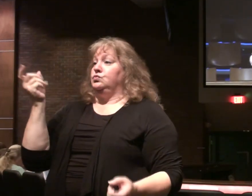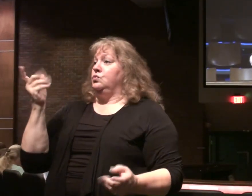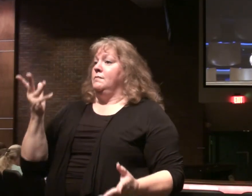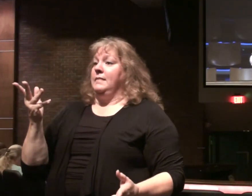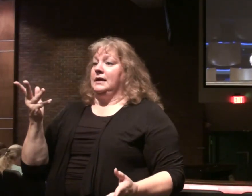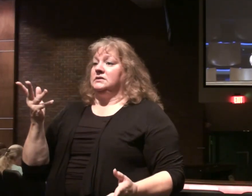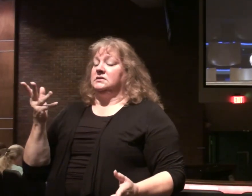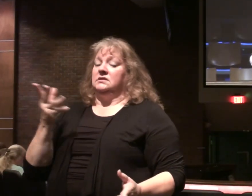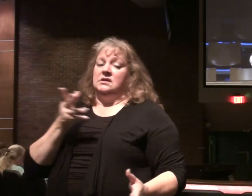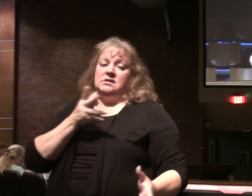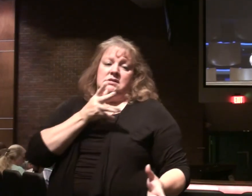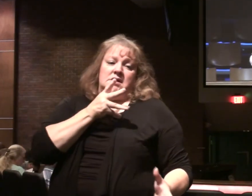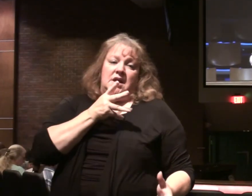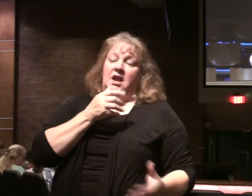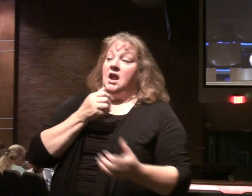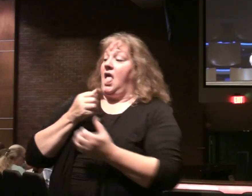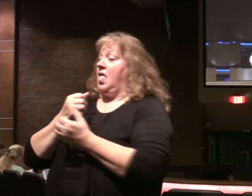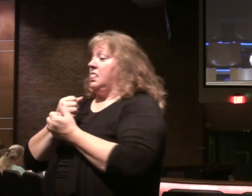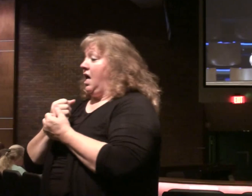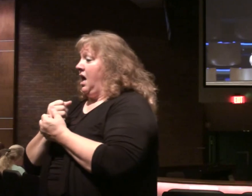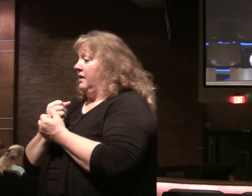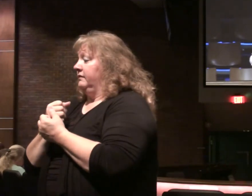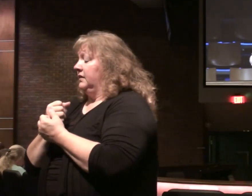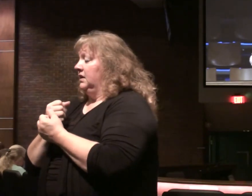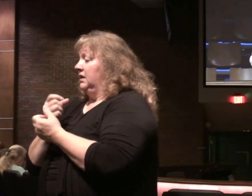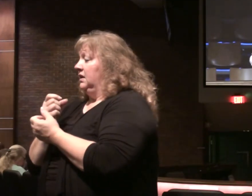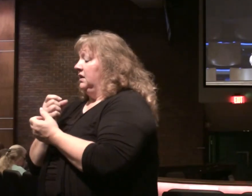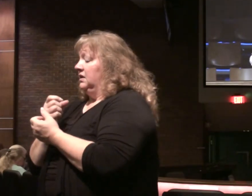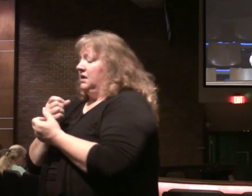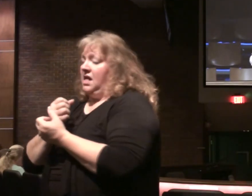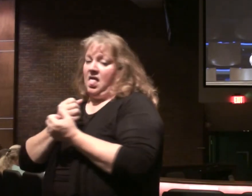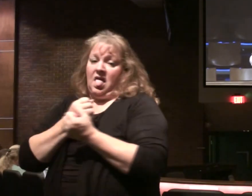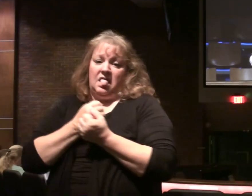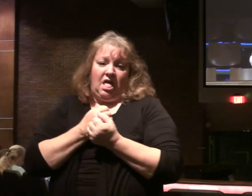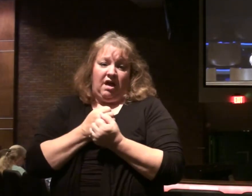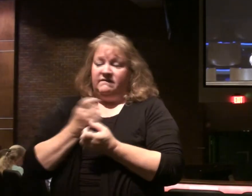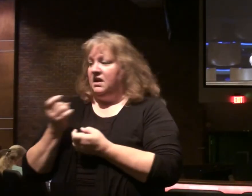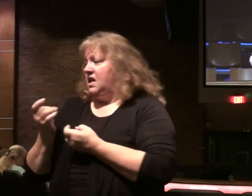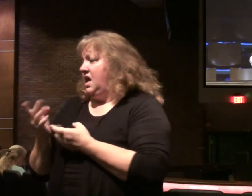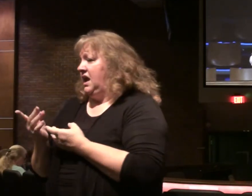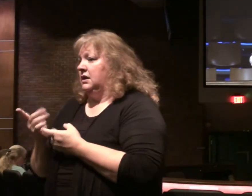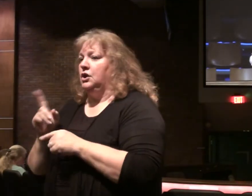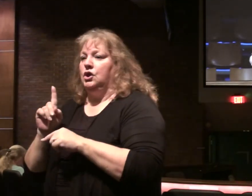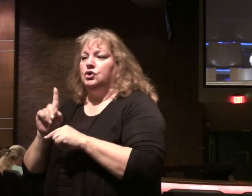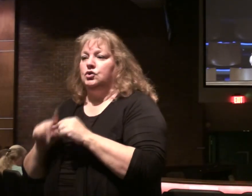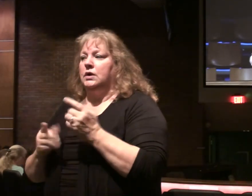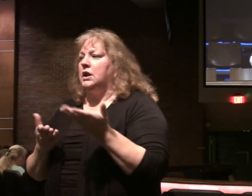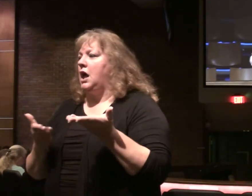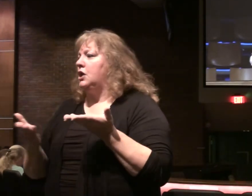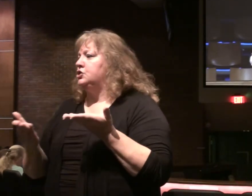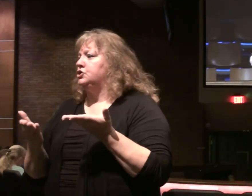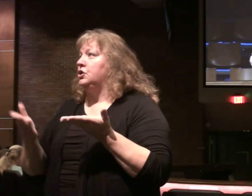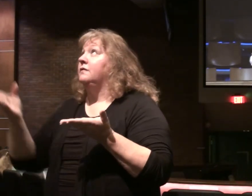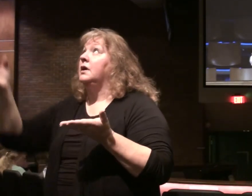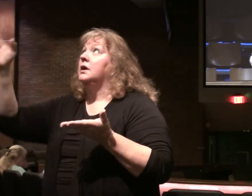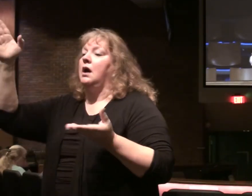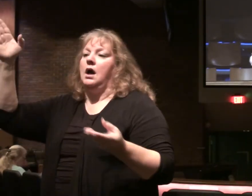Either he hates the one. And loves the other. Or he's devoted to one. And despises the other. You cannot serve. God in love.